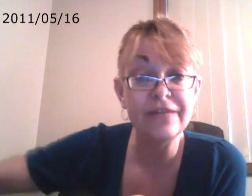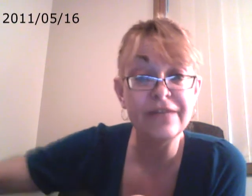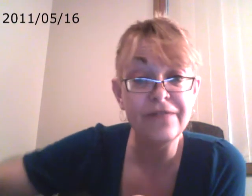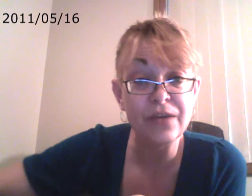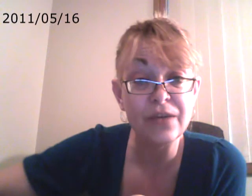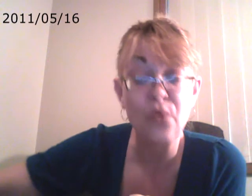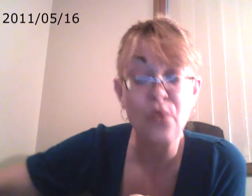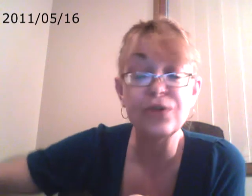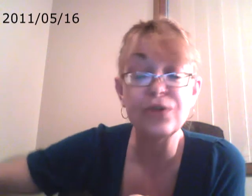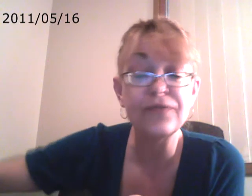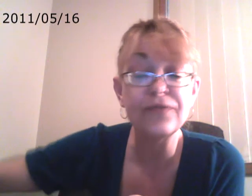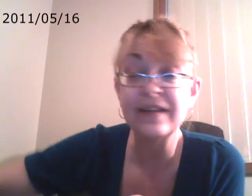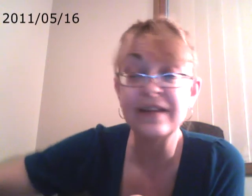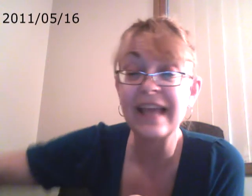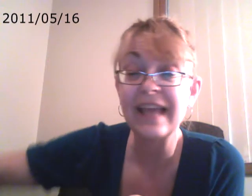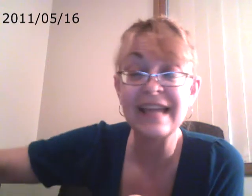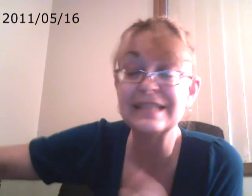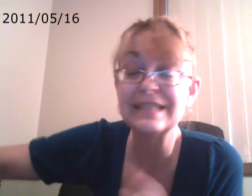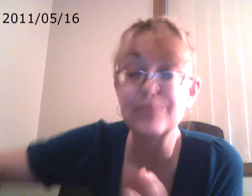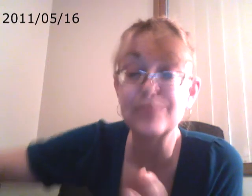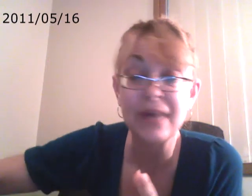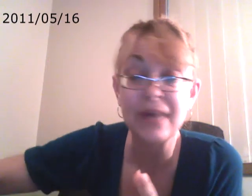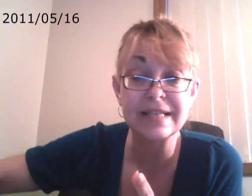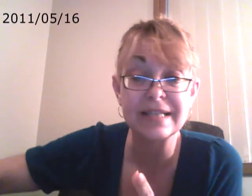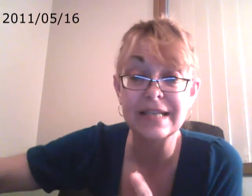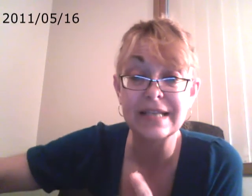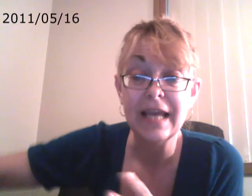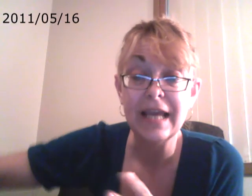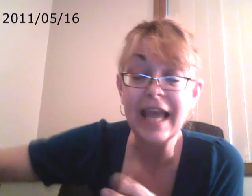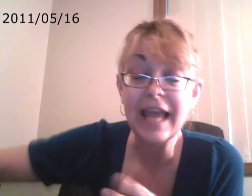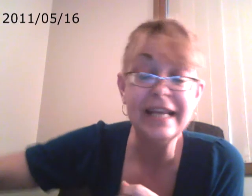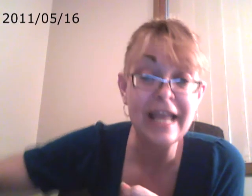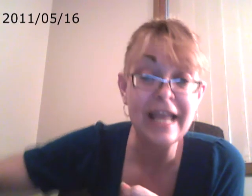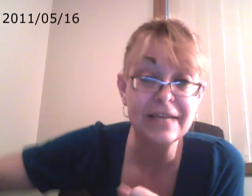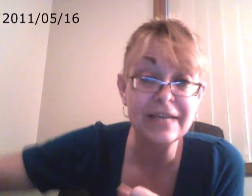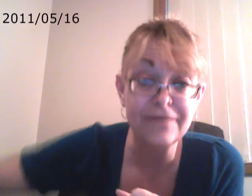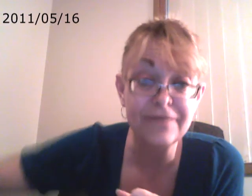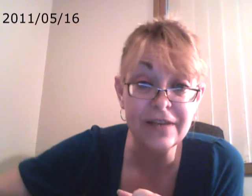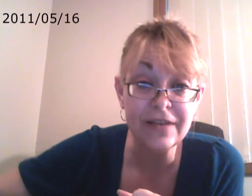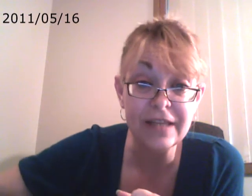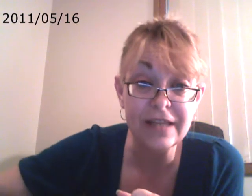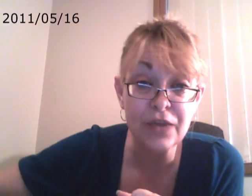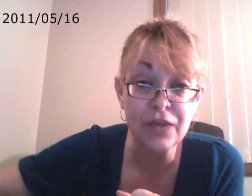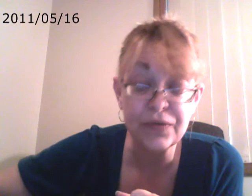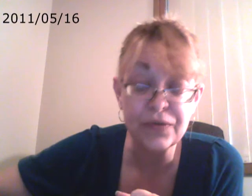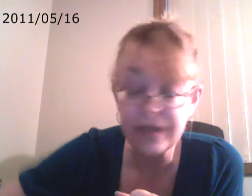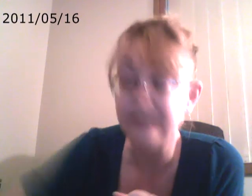fear or you're feeling depressed, any negative feeling that you're feeling,